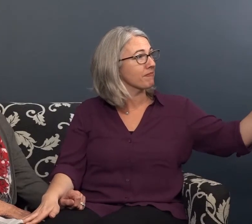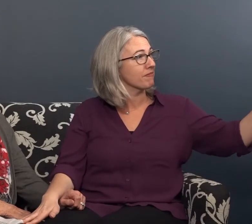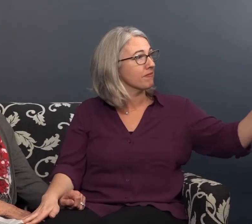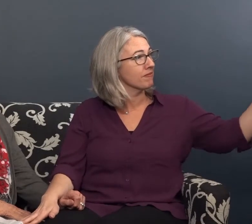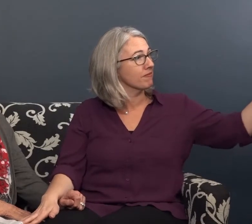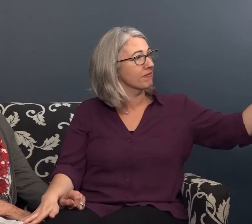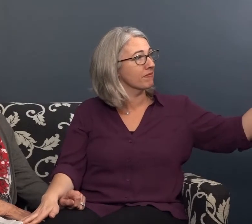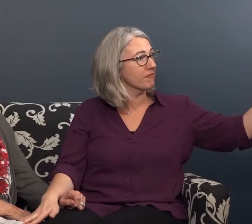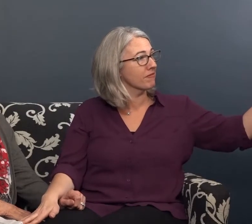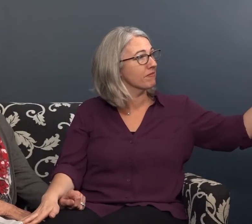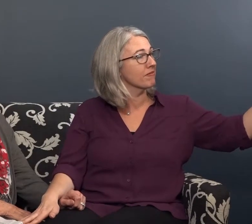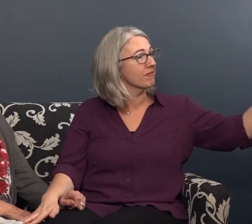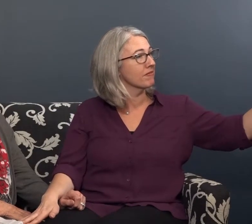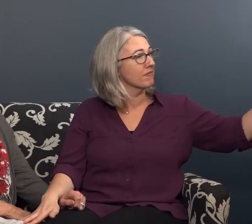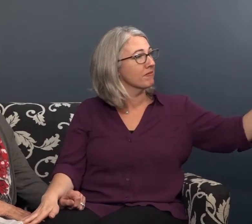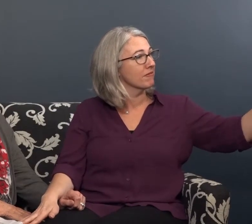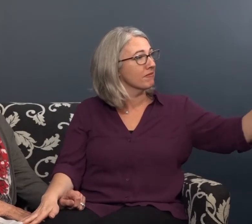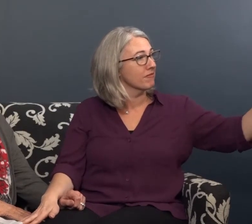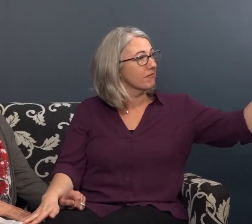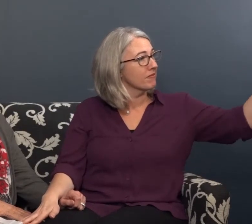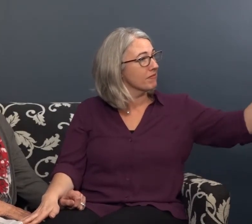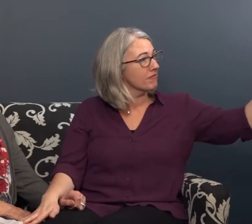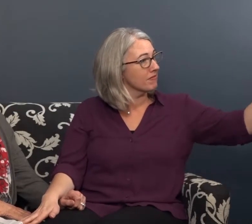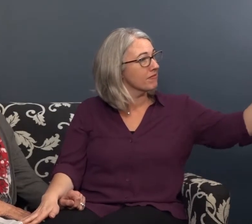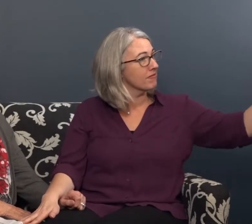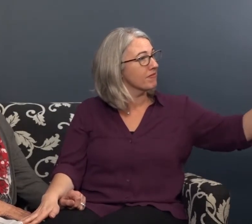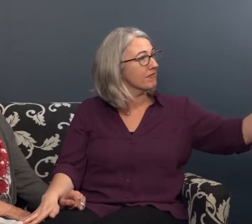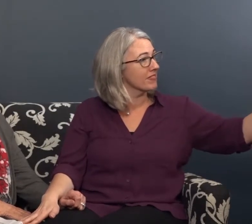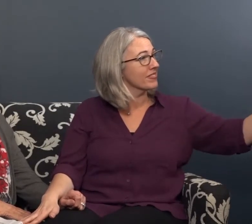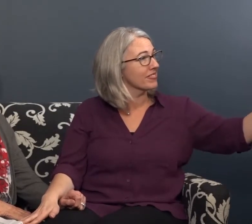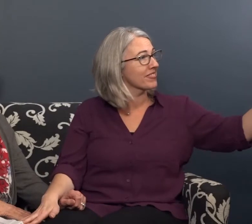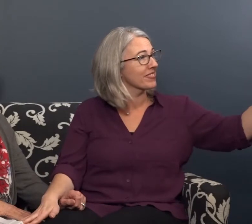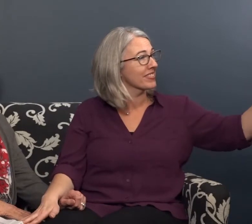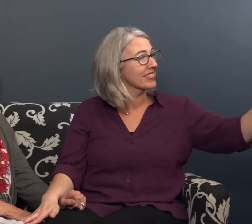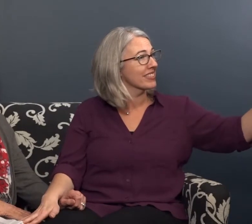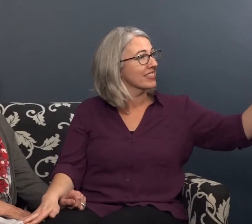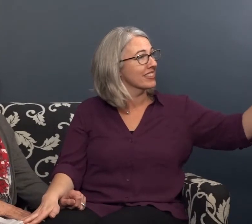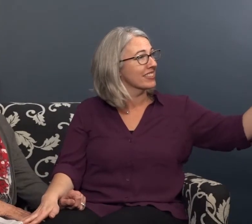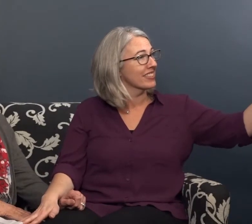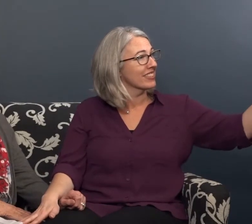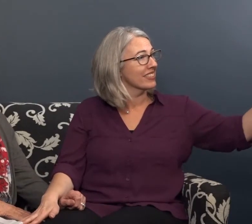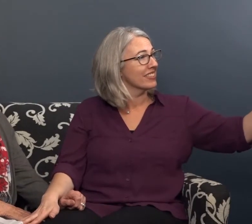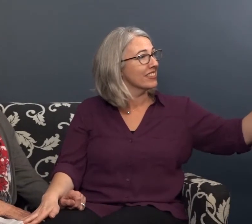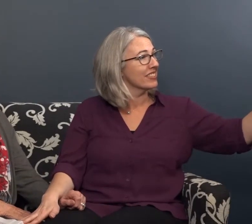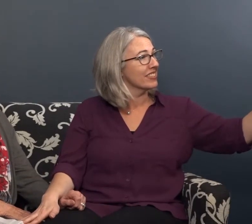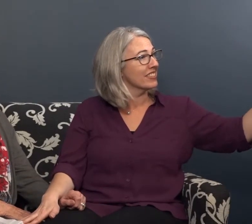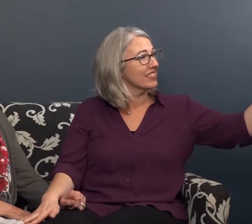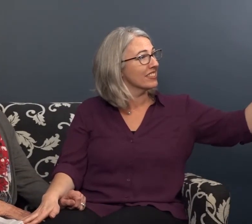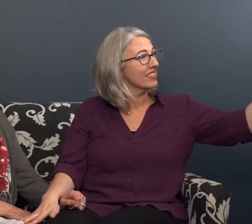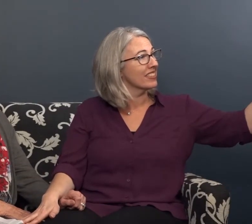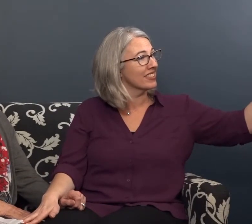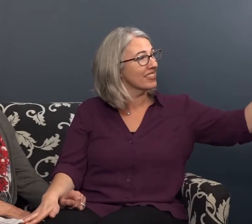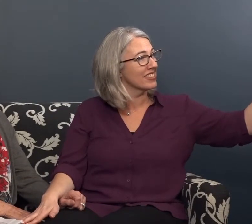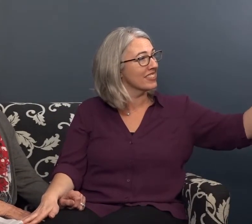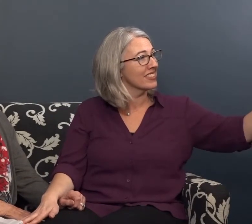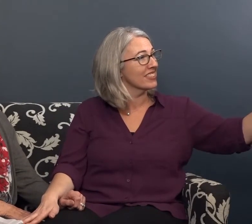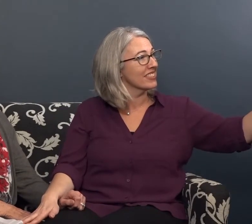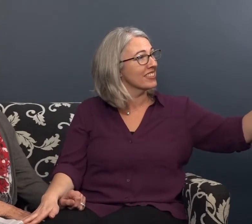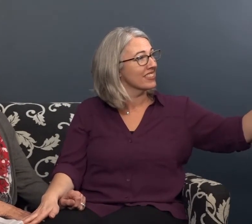so we took her to an audiologist and they fitted her with little hearing aids and